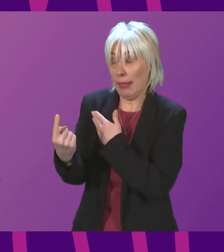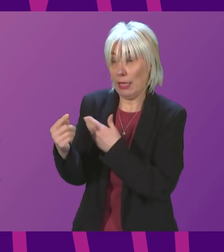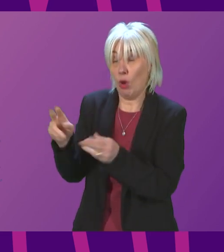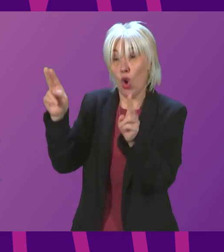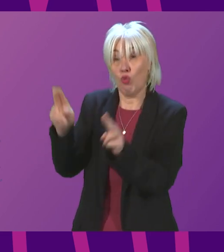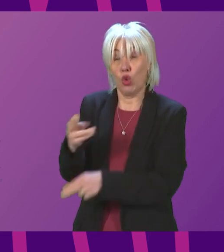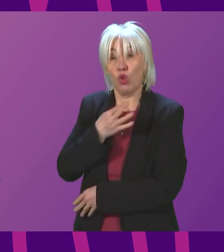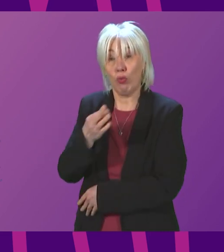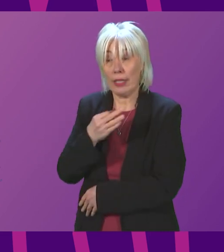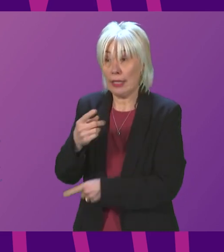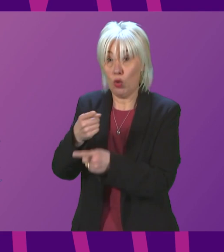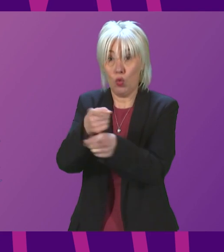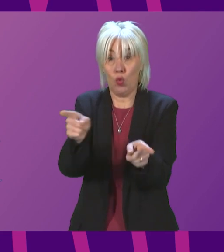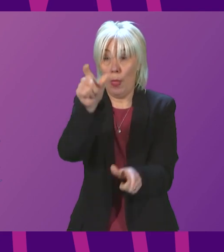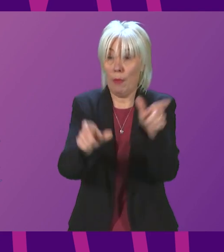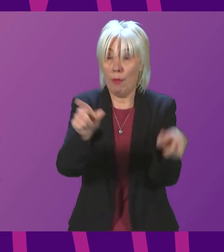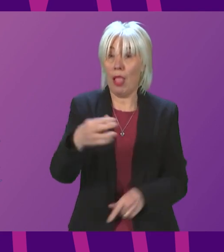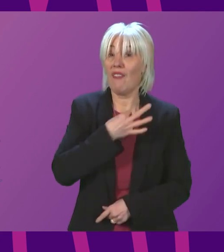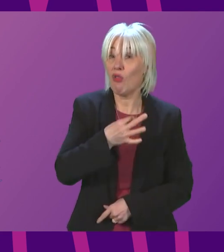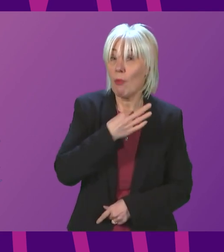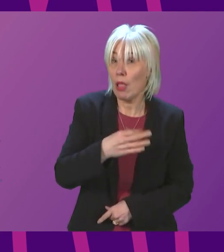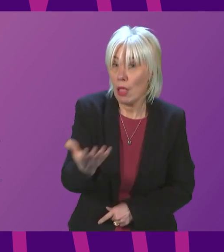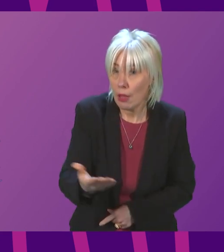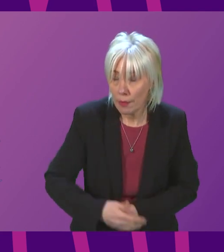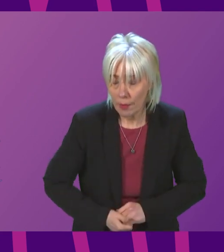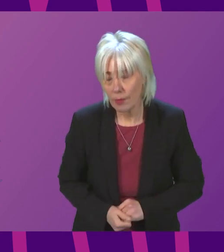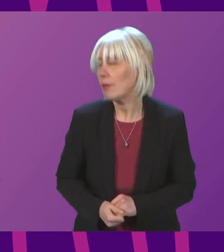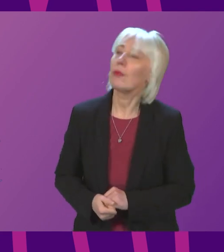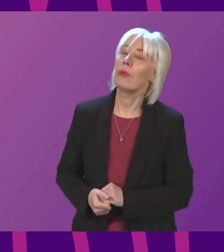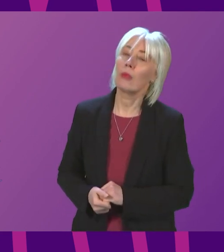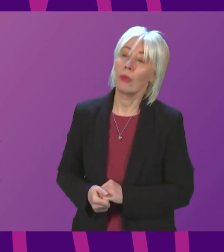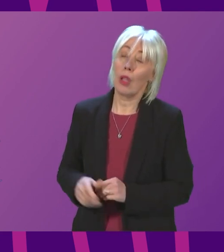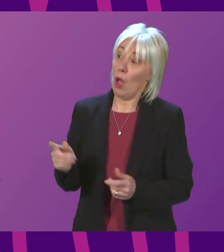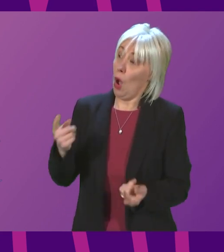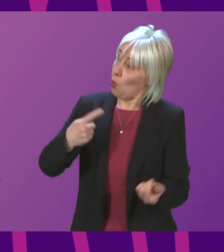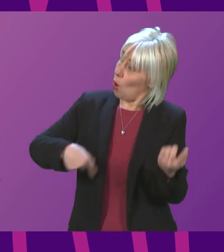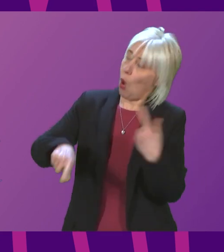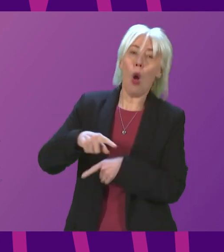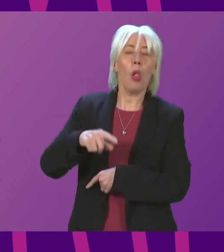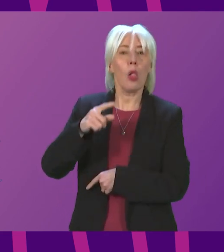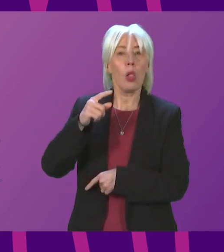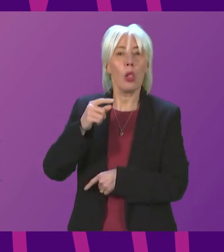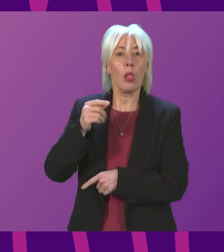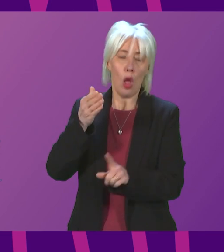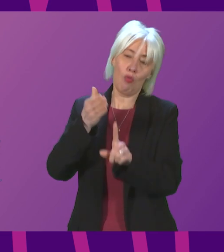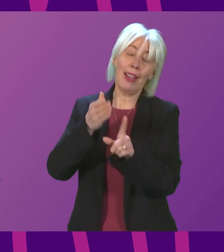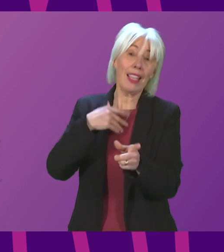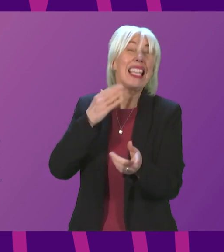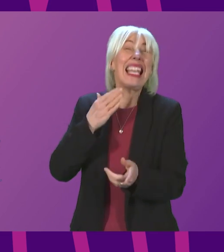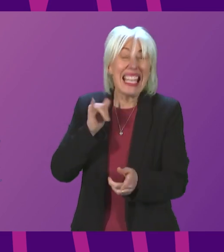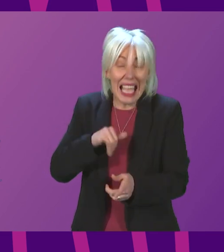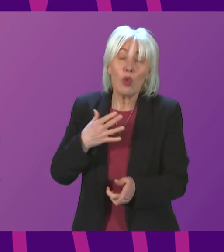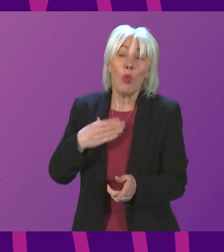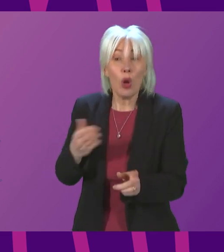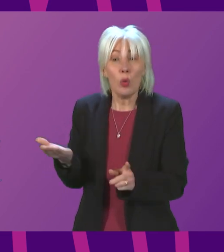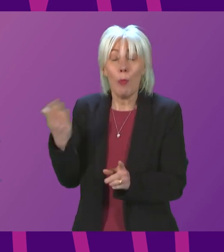for those who are most vulnerable and we all have to recognise that the desire to get back to normal understandable though